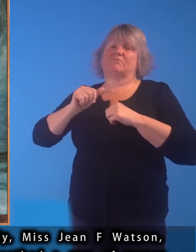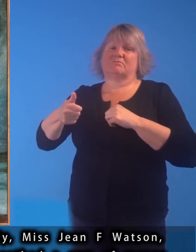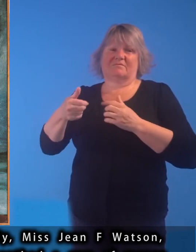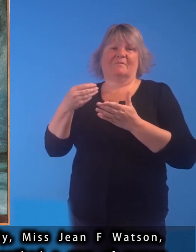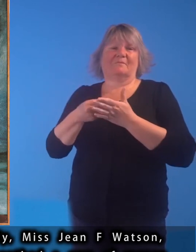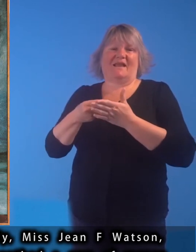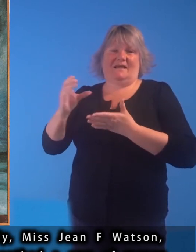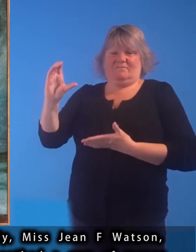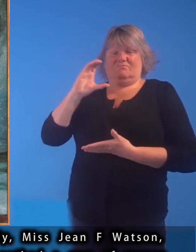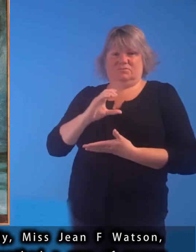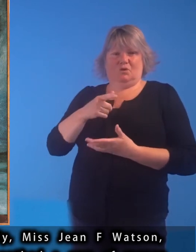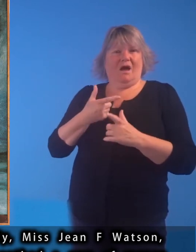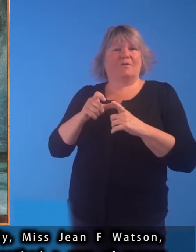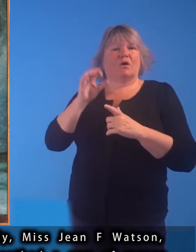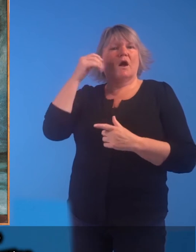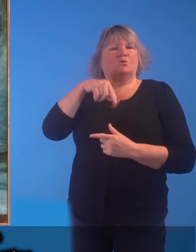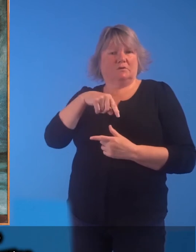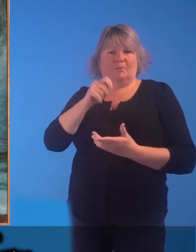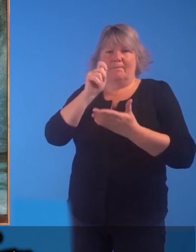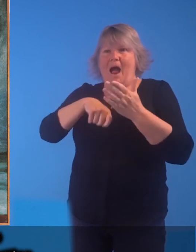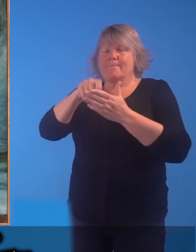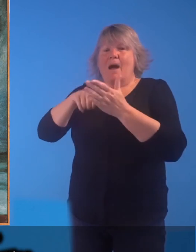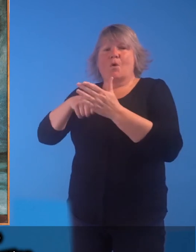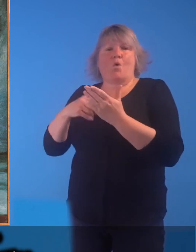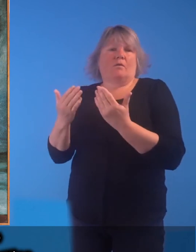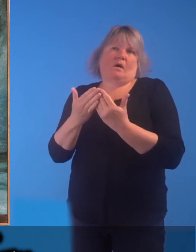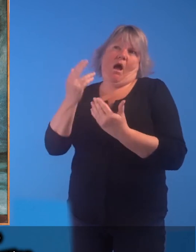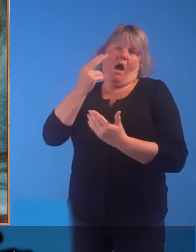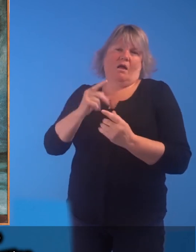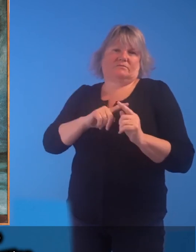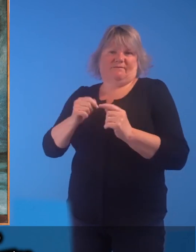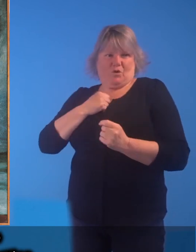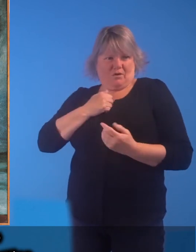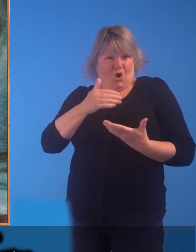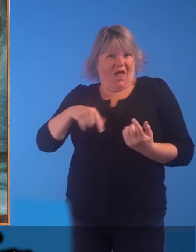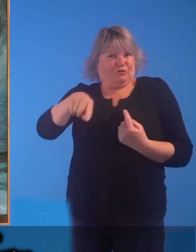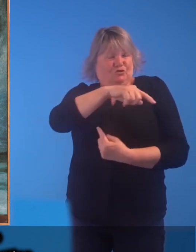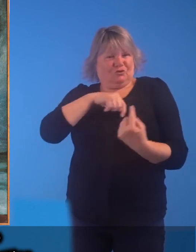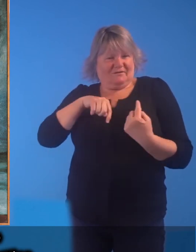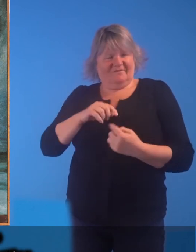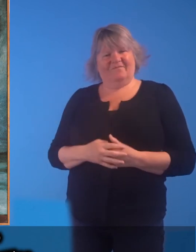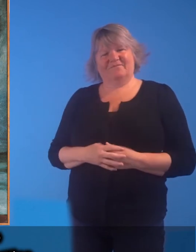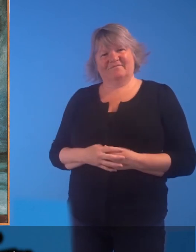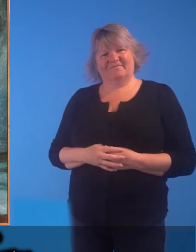bequeathed a sum of money to enable the City Council to purchase works of art for its collection.